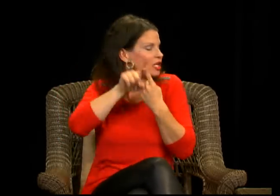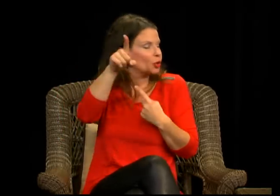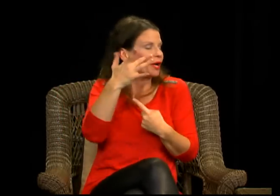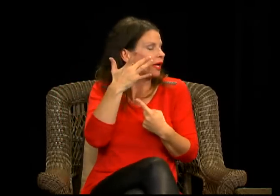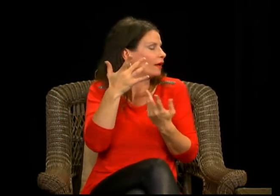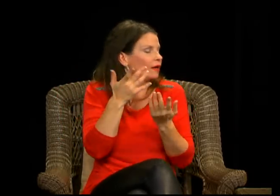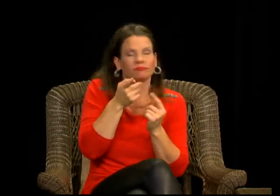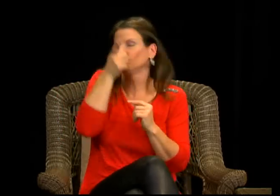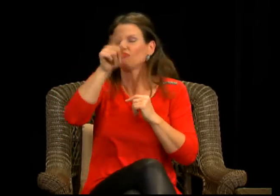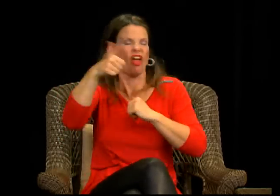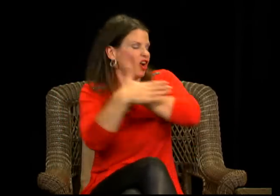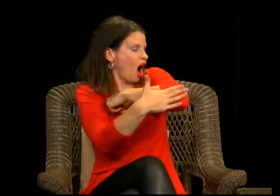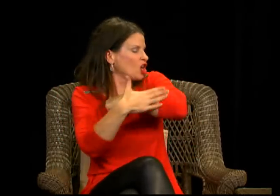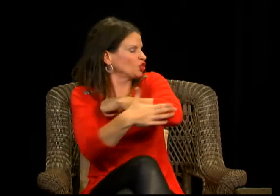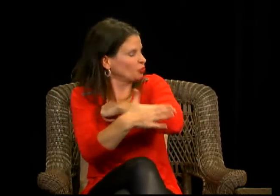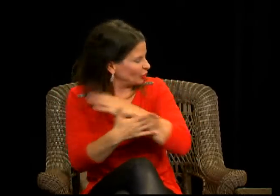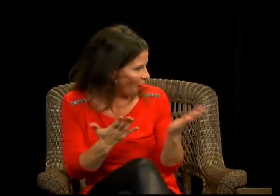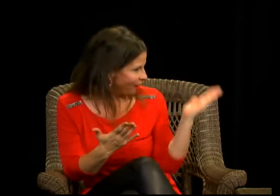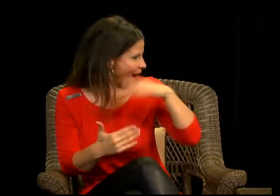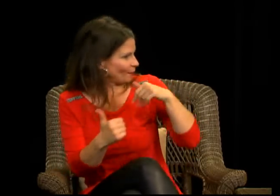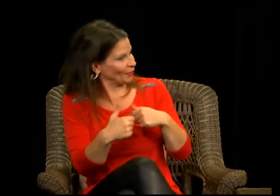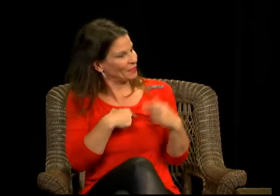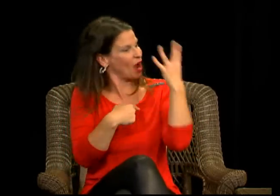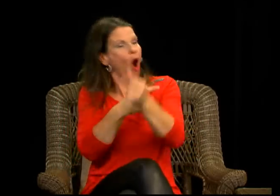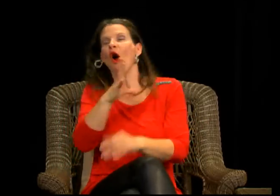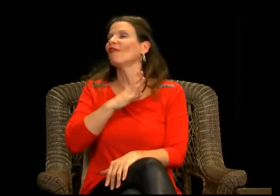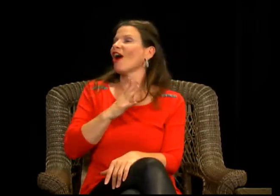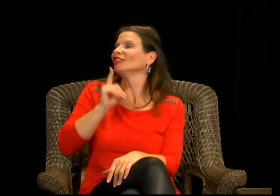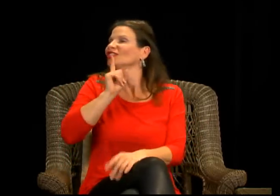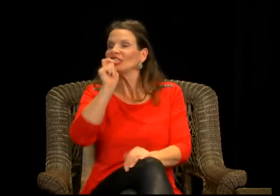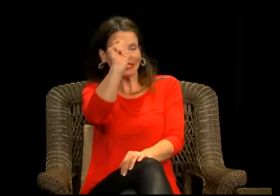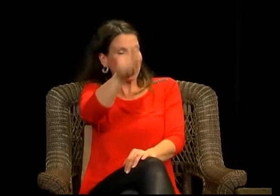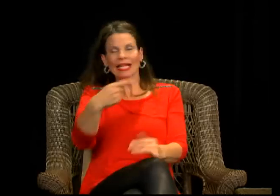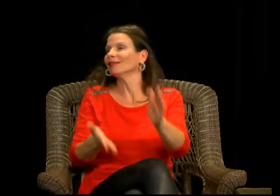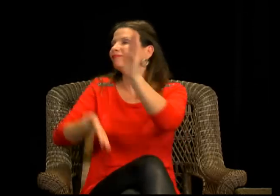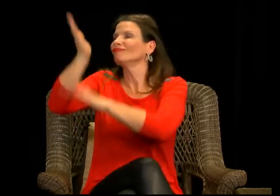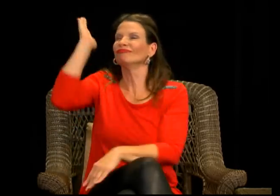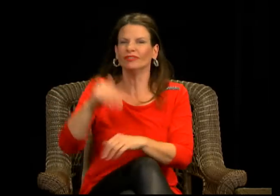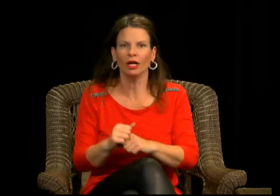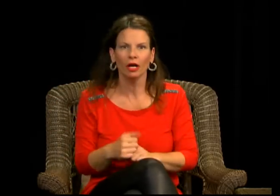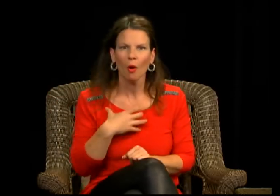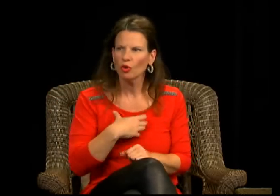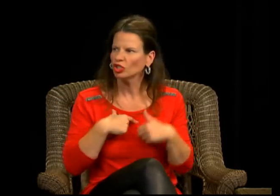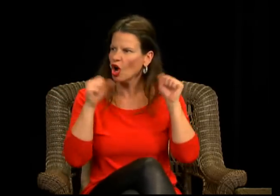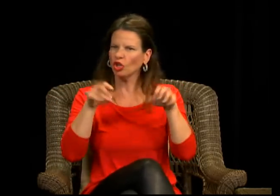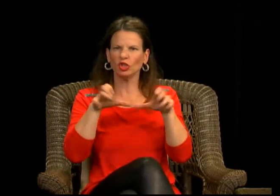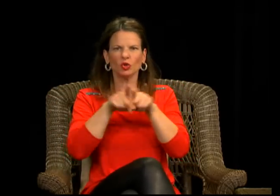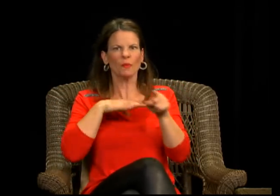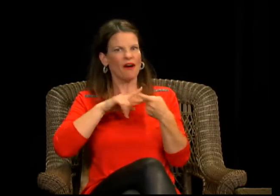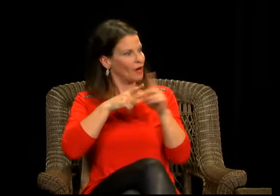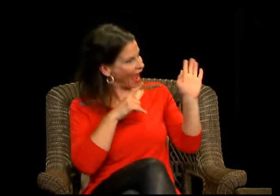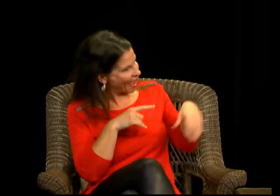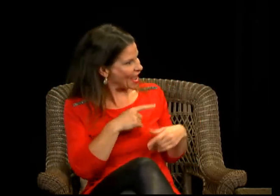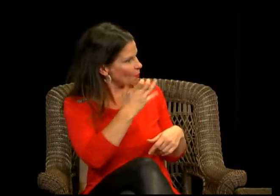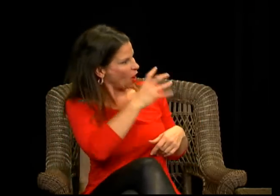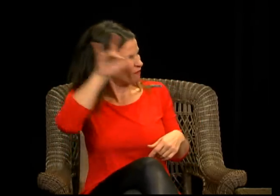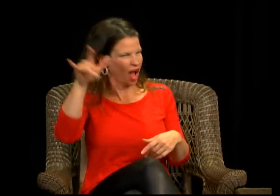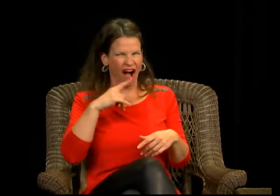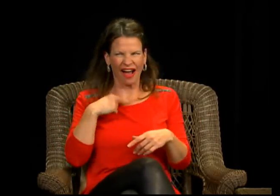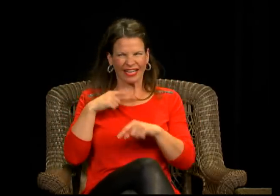whatever they want and you know just buy whatever they want go wherever they want do you want to go on vacation sure let's just go